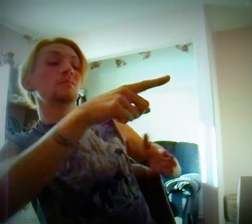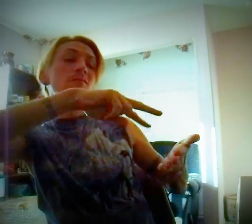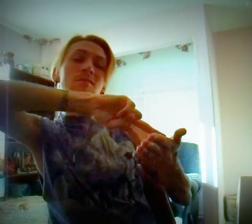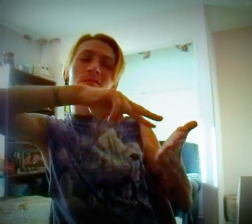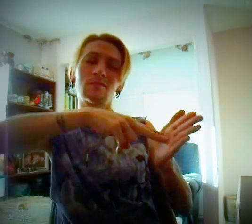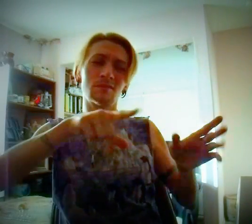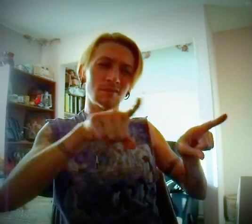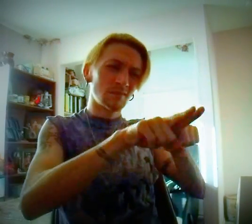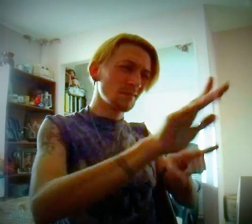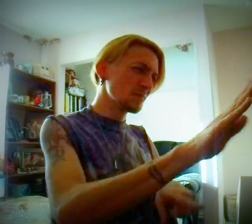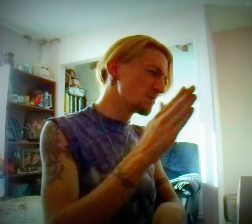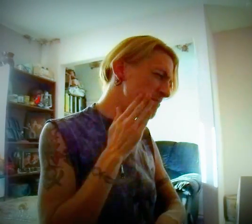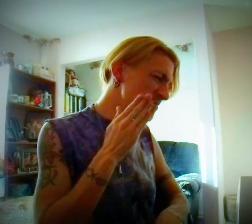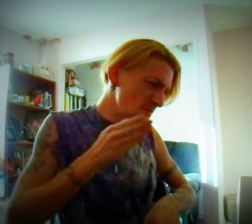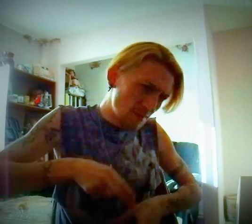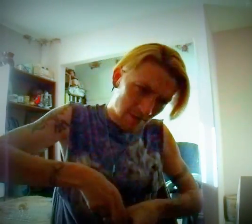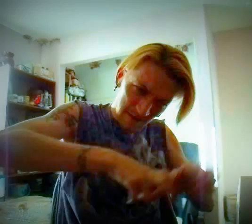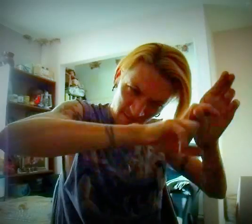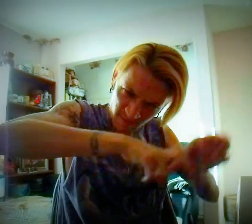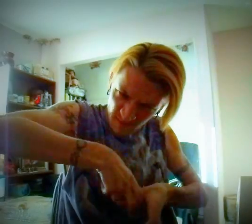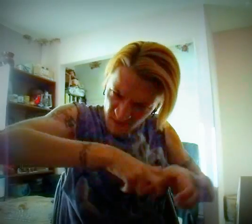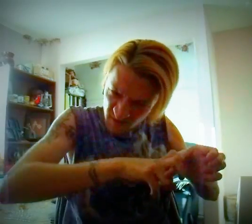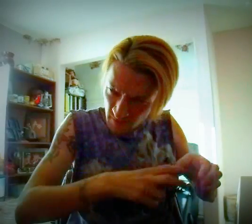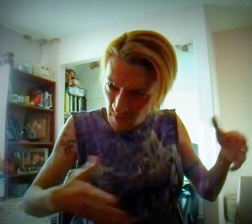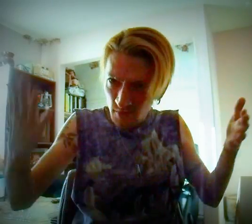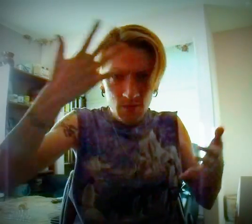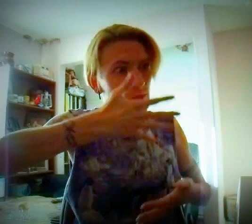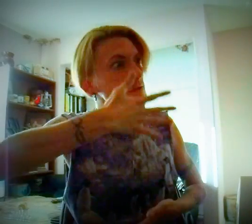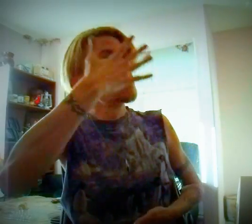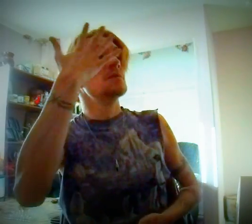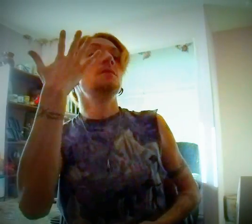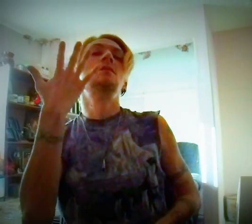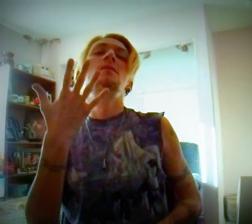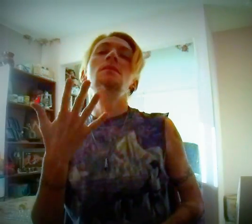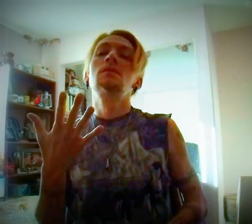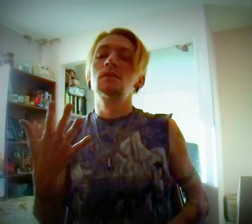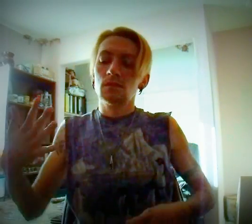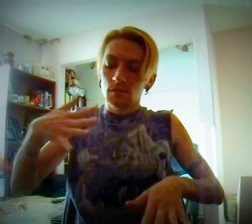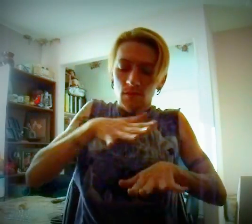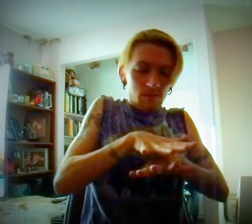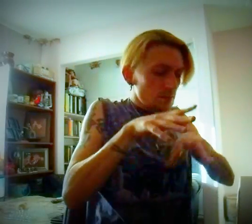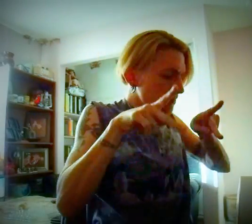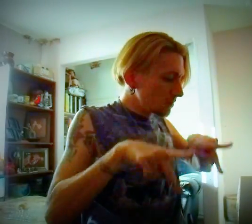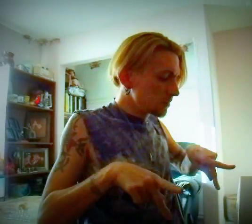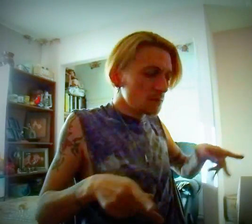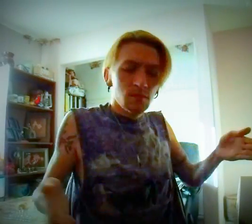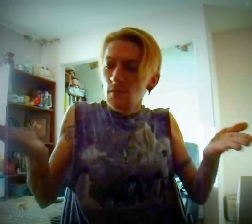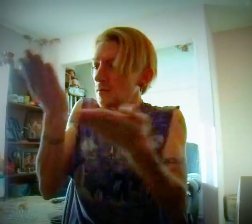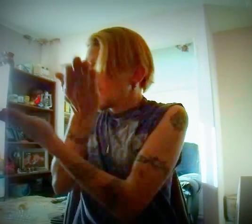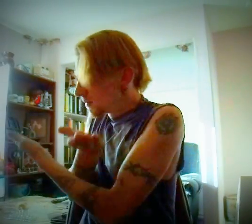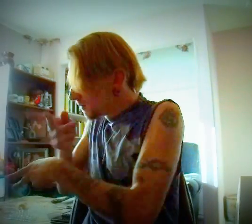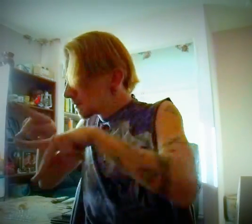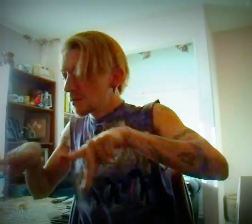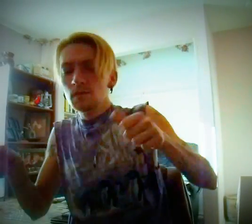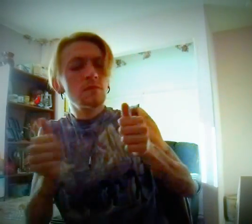mean like you would sing Invaders and trainers with the best